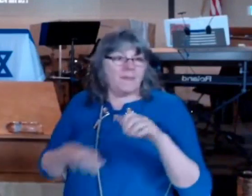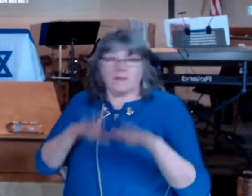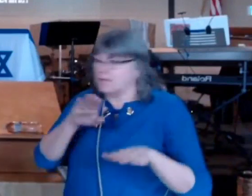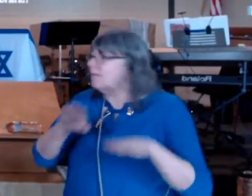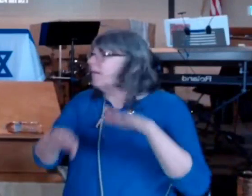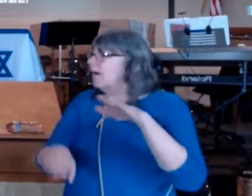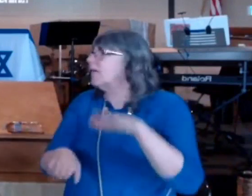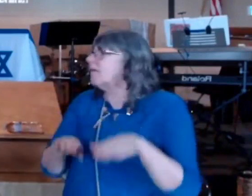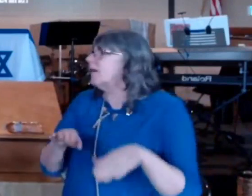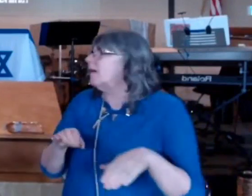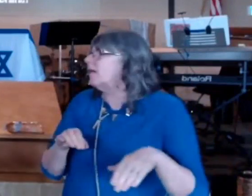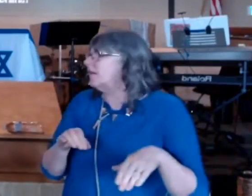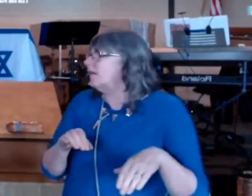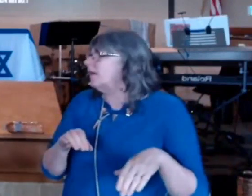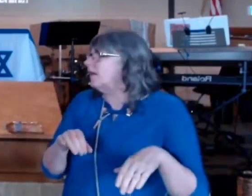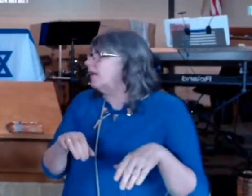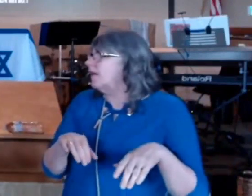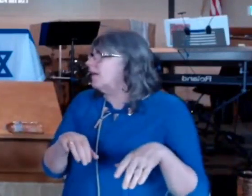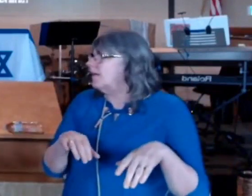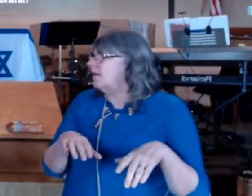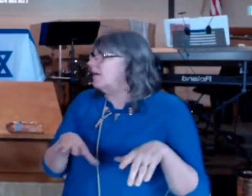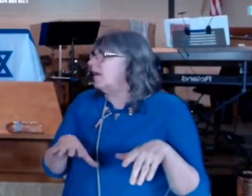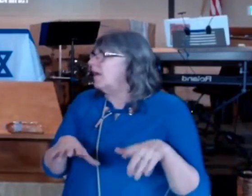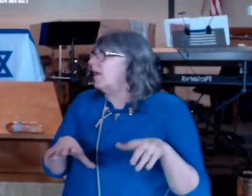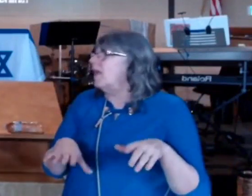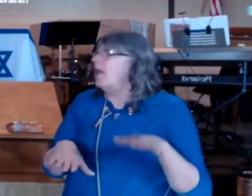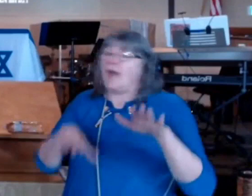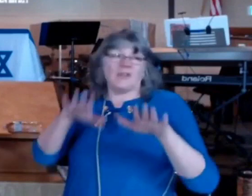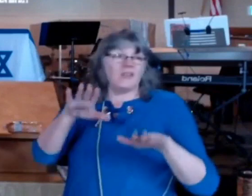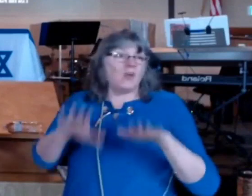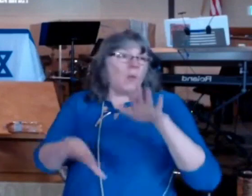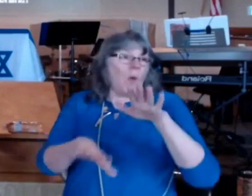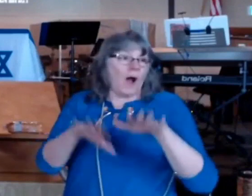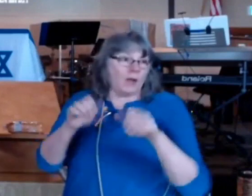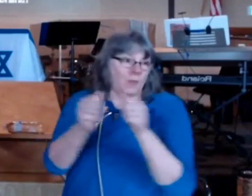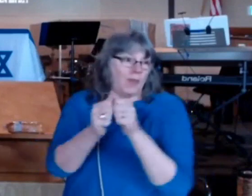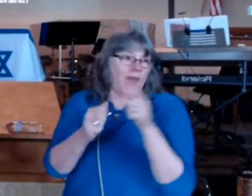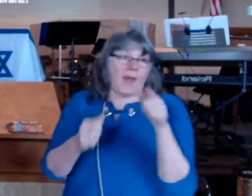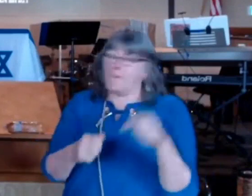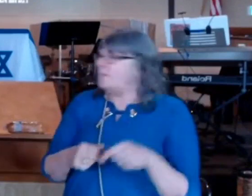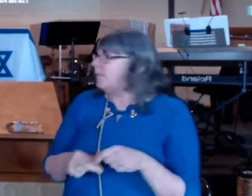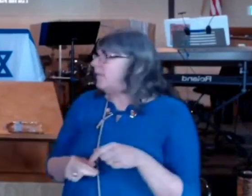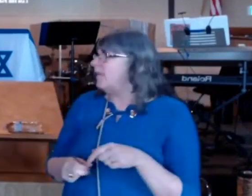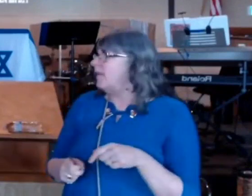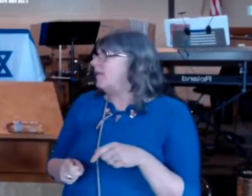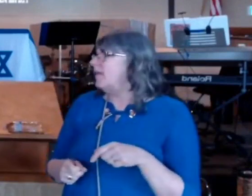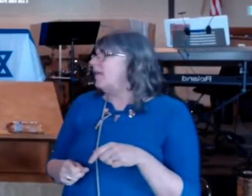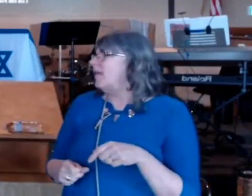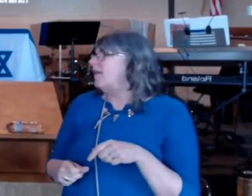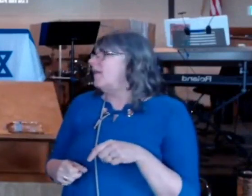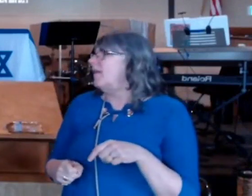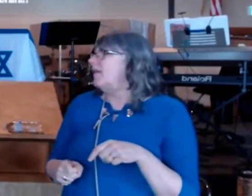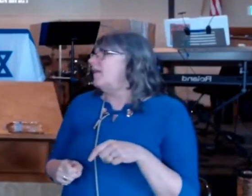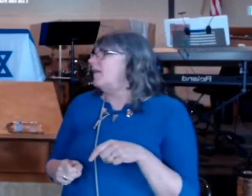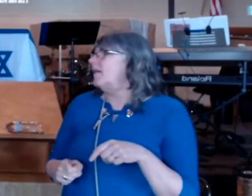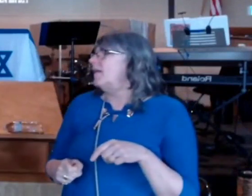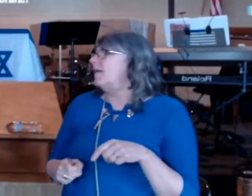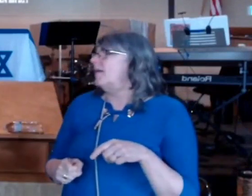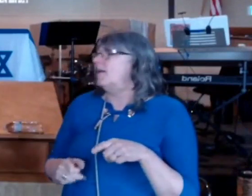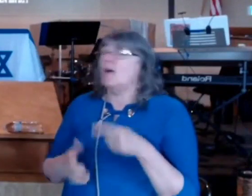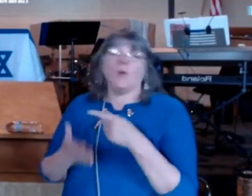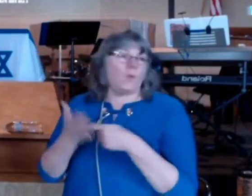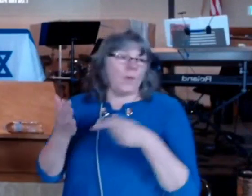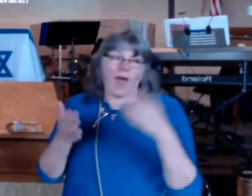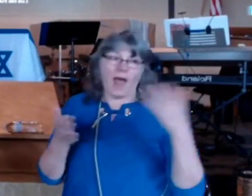arms I guess the neck the head doesn't fall you know and she strapped him on her back so that whatever